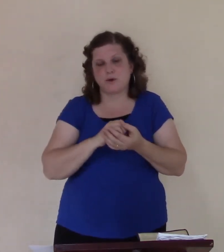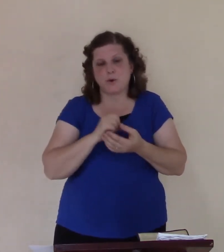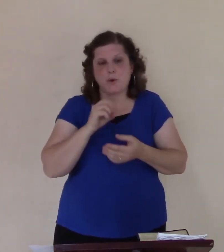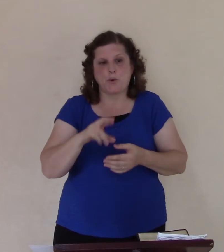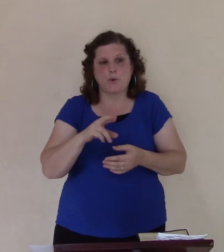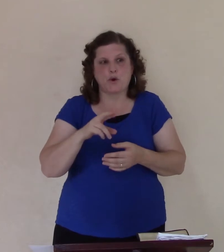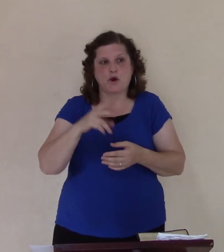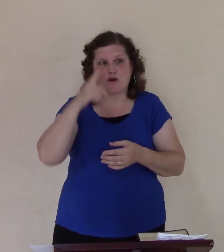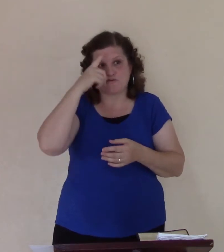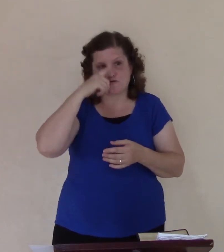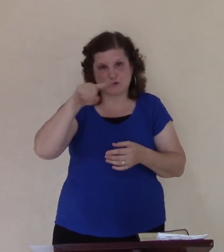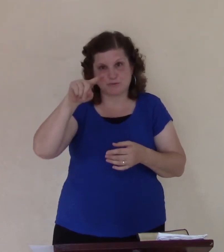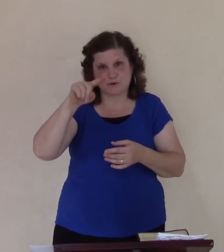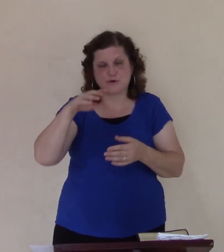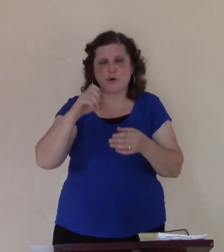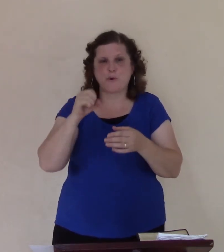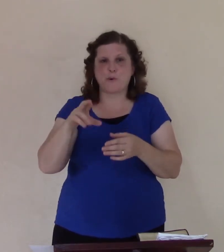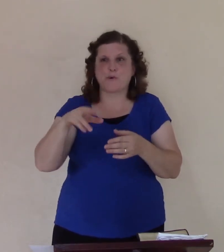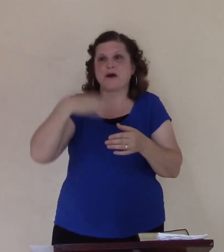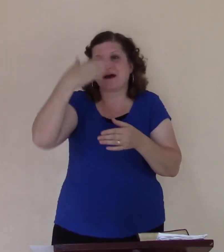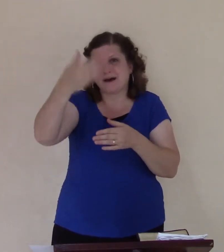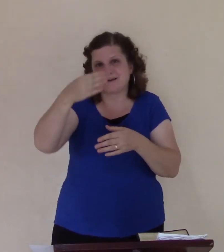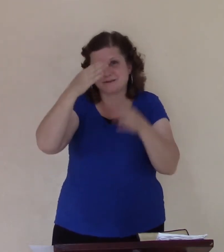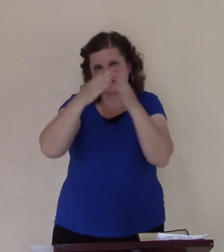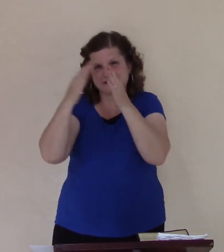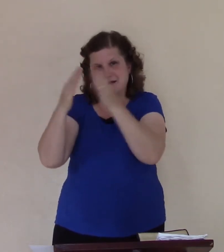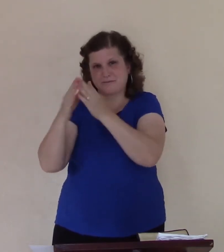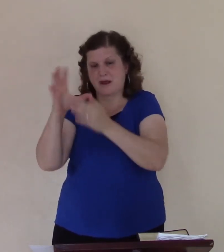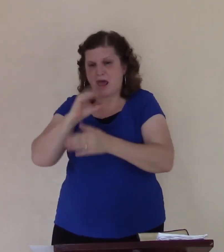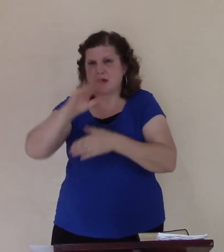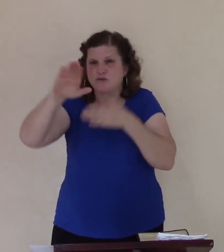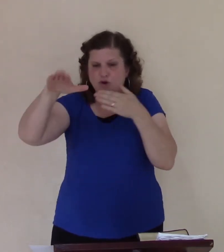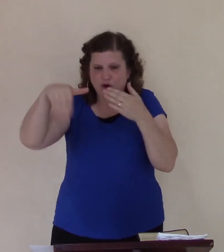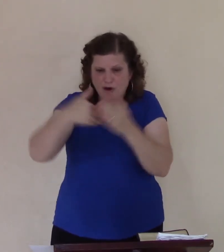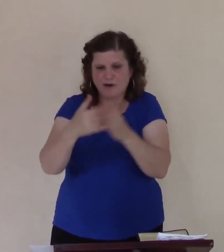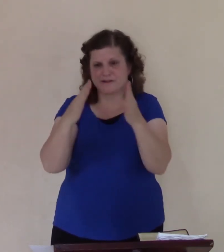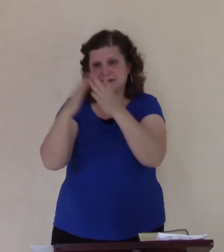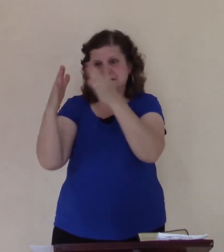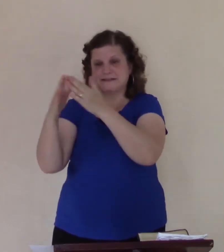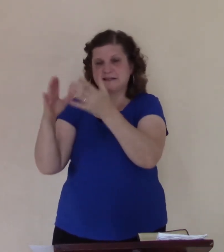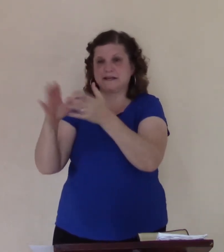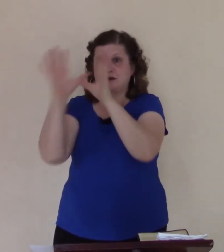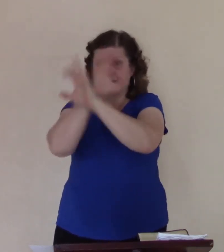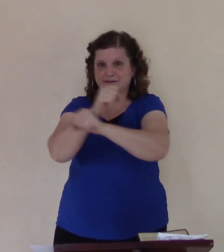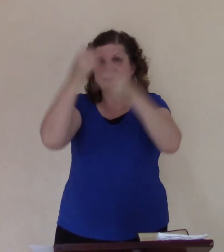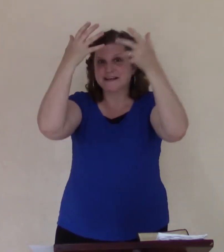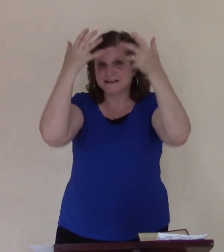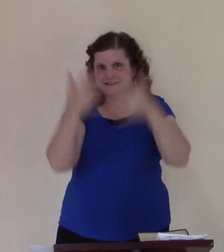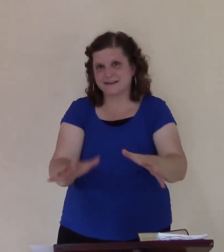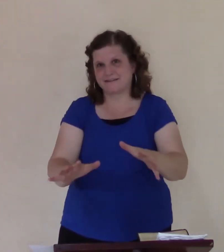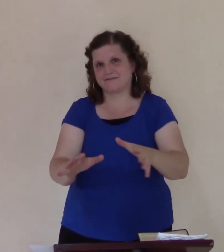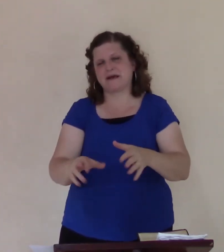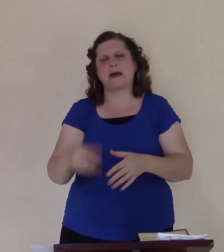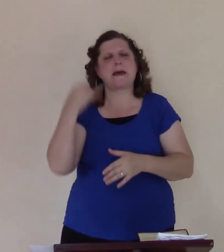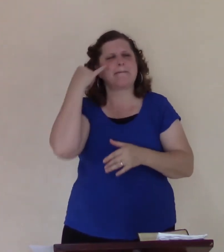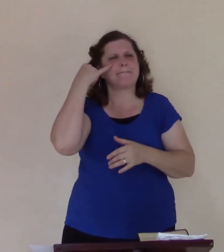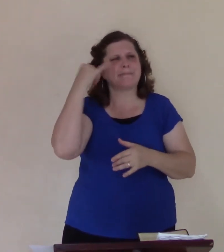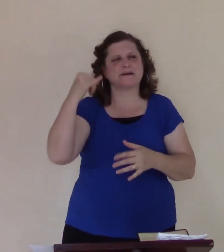some other town, and the whole city turns to God. Can you imagine, what a great revival that would be, when